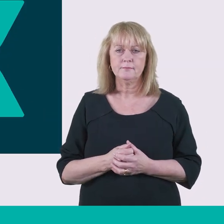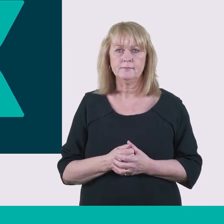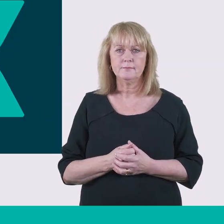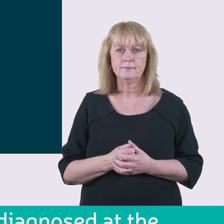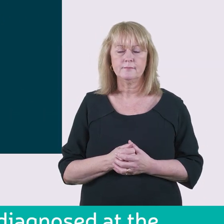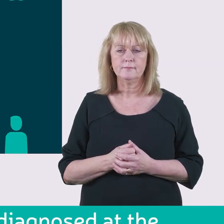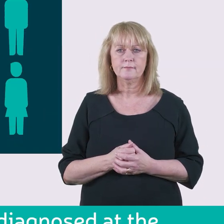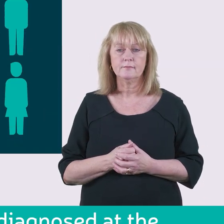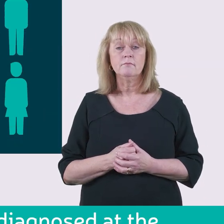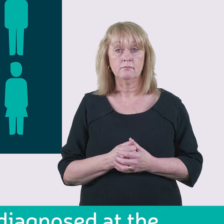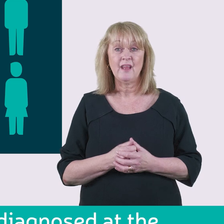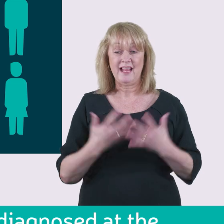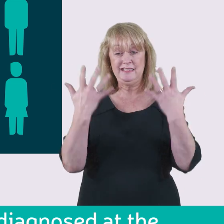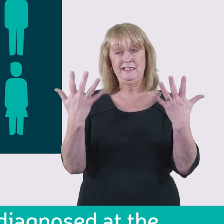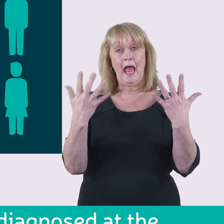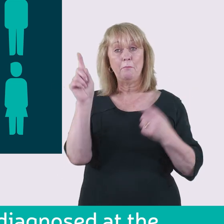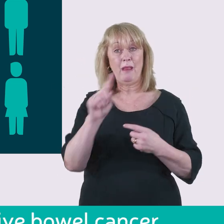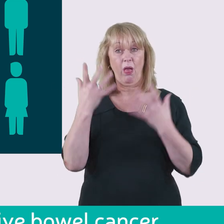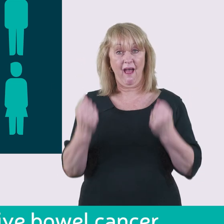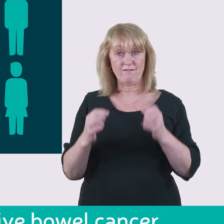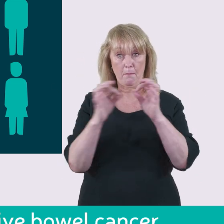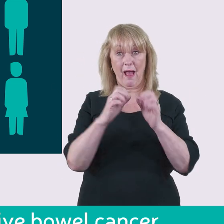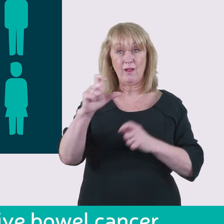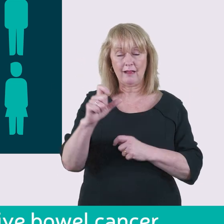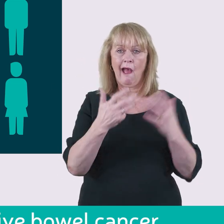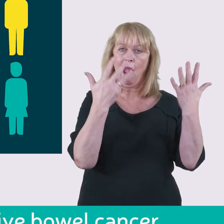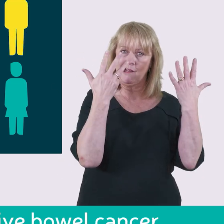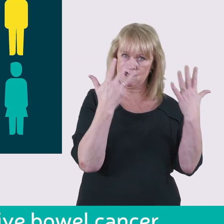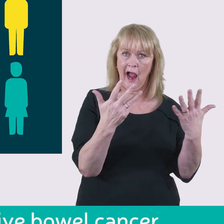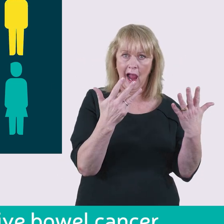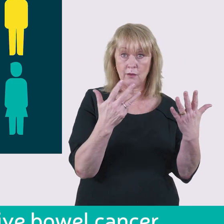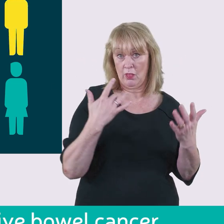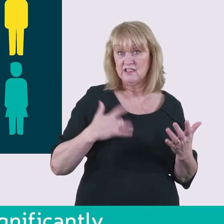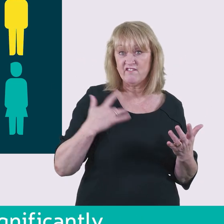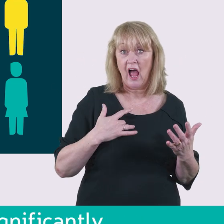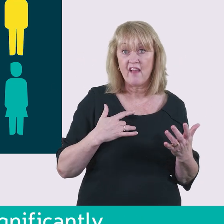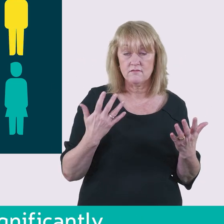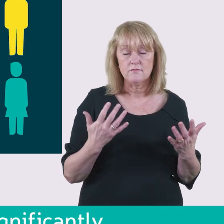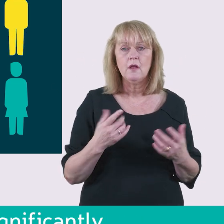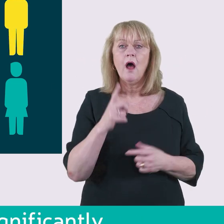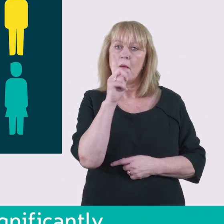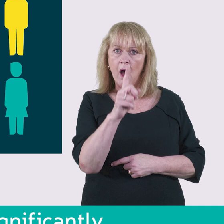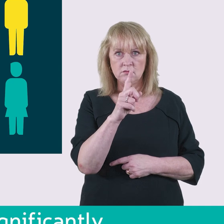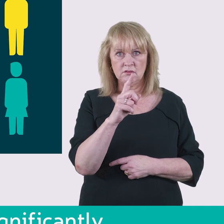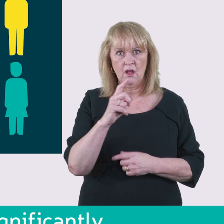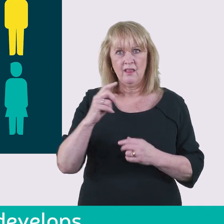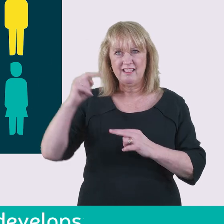Nine out of ten people diagnosed at the earliest stage will survive bowel cancer. But this drops significantly as the